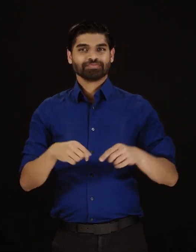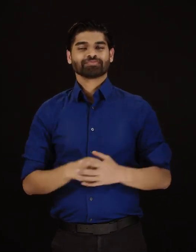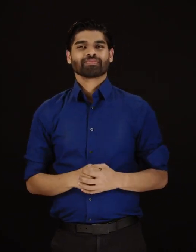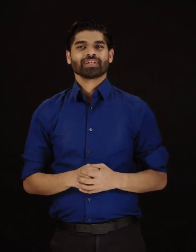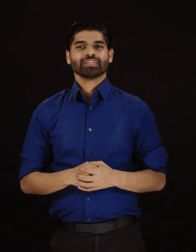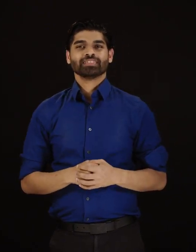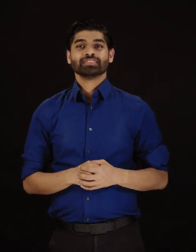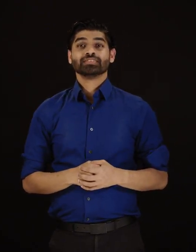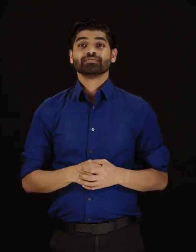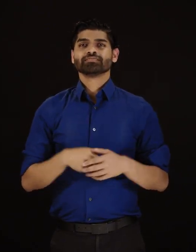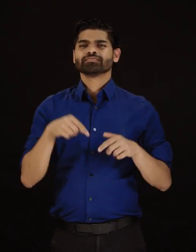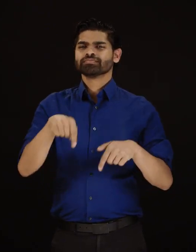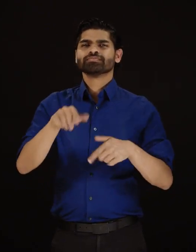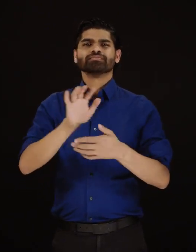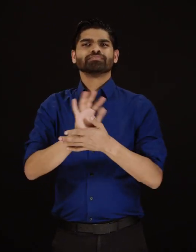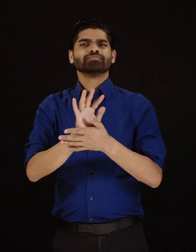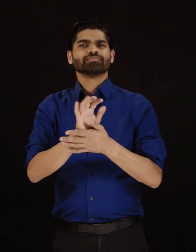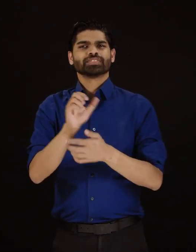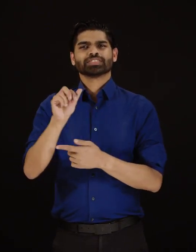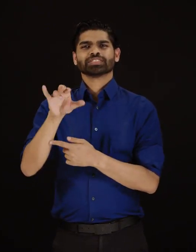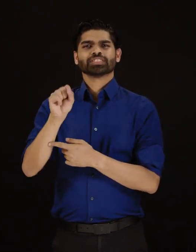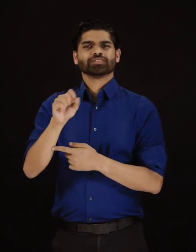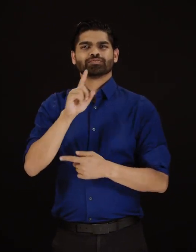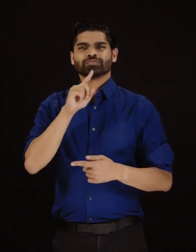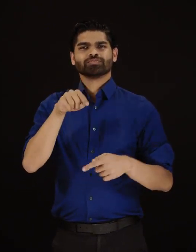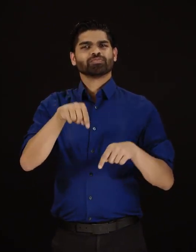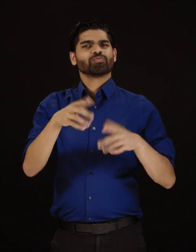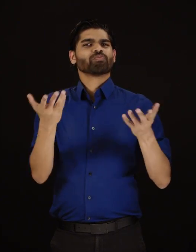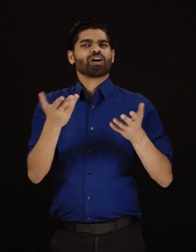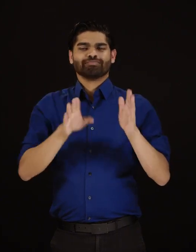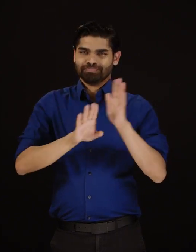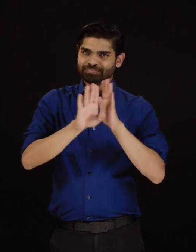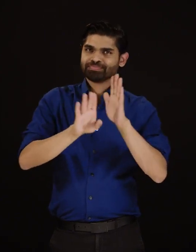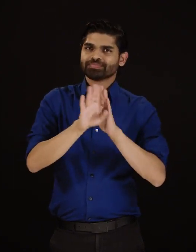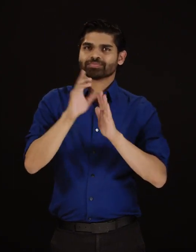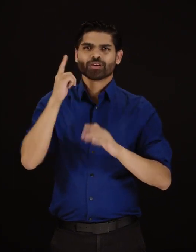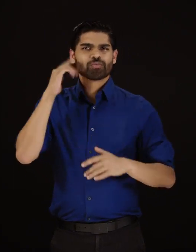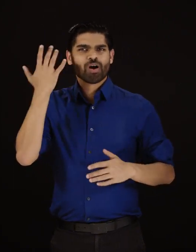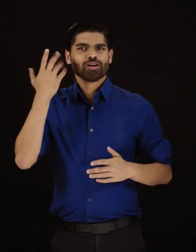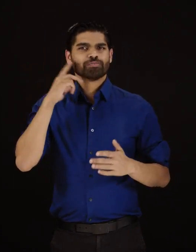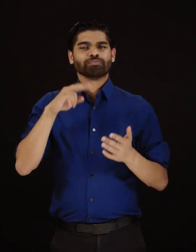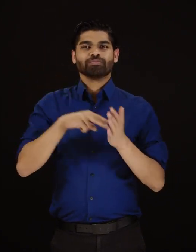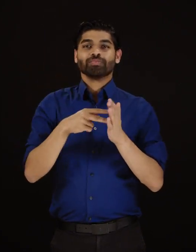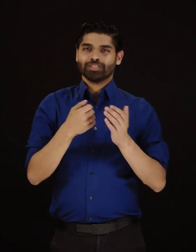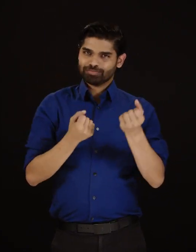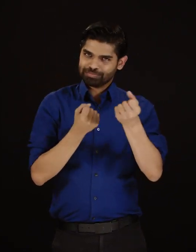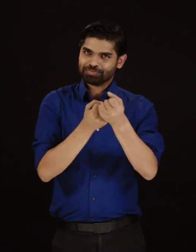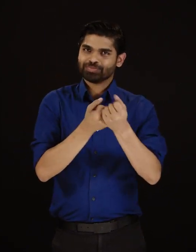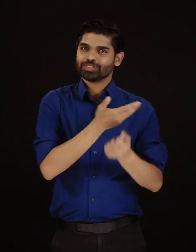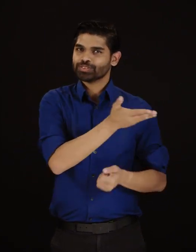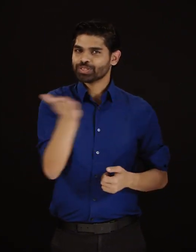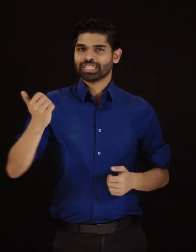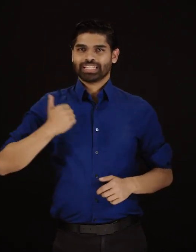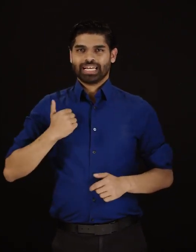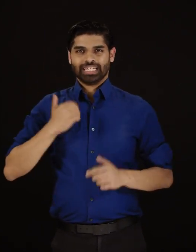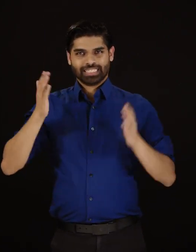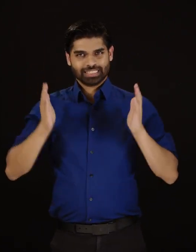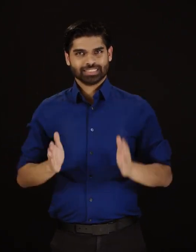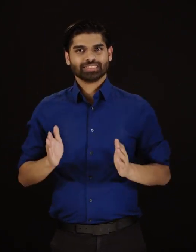the Canadian public in understanding the terminology commonly used by all wireless service providers in Canada. This video